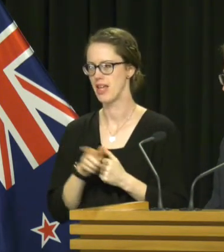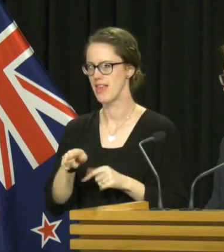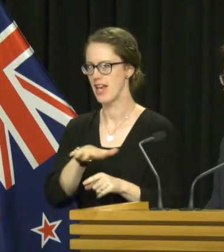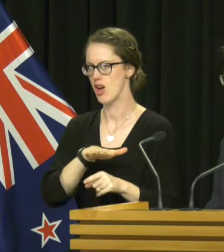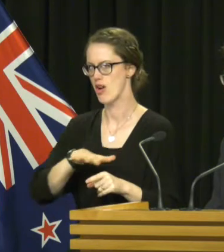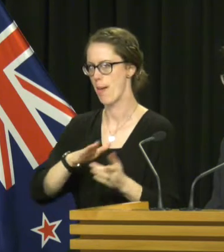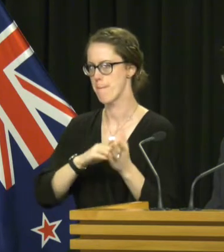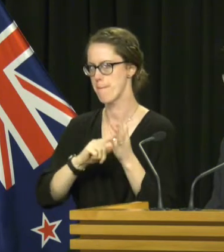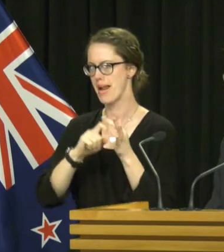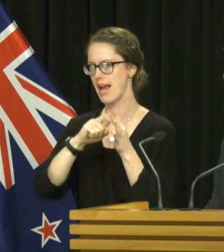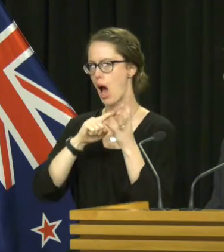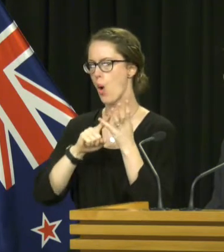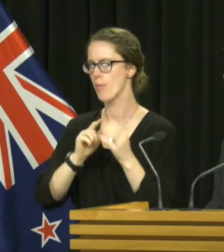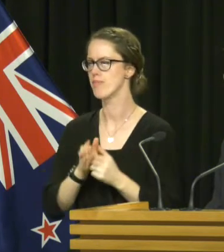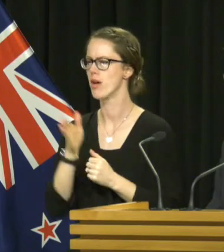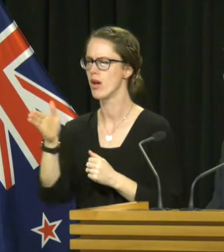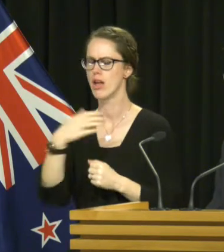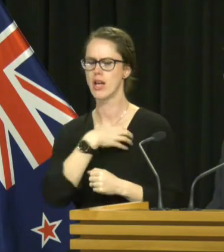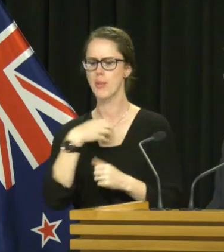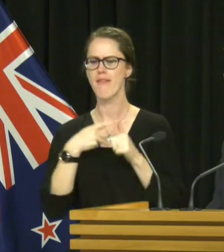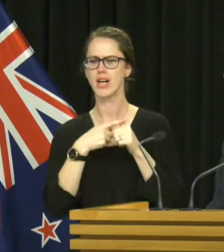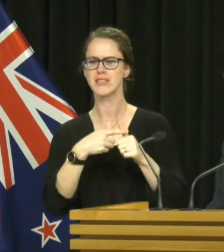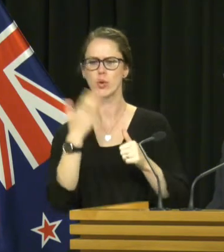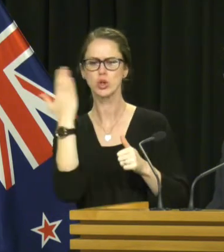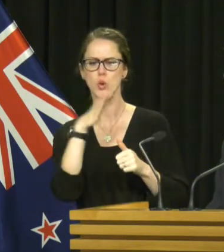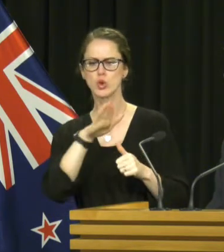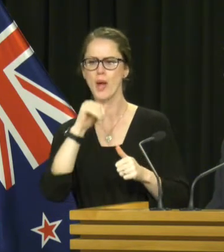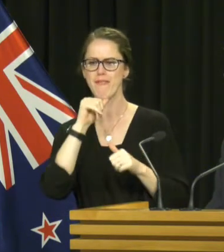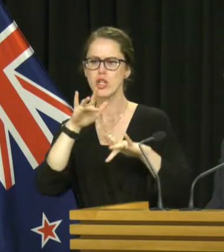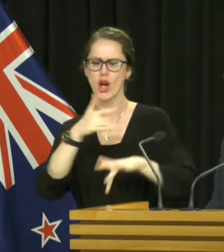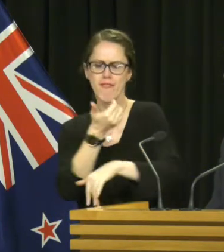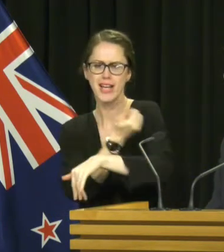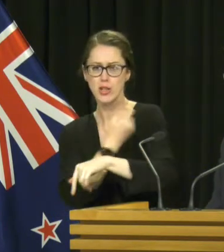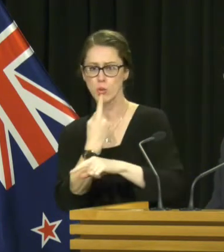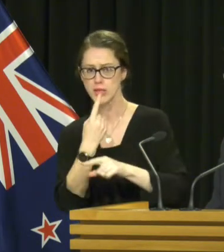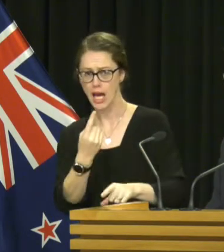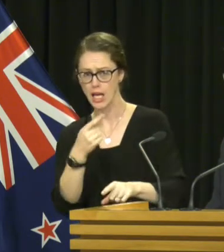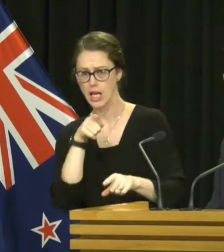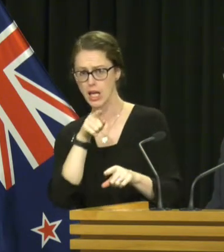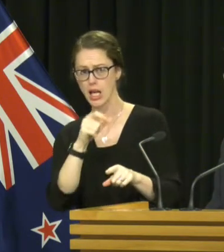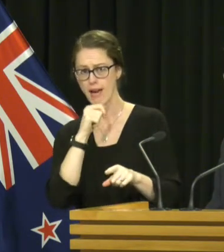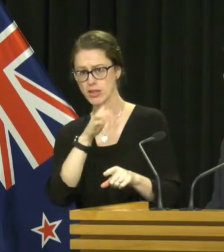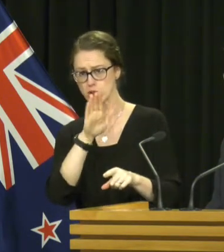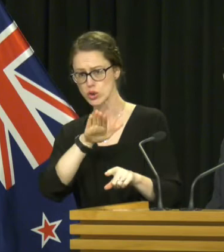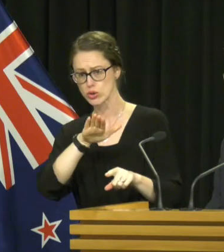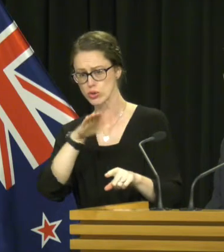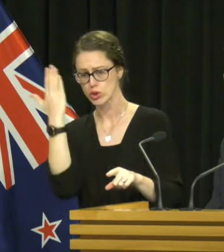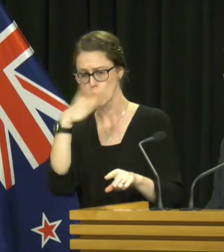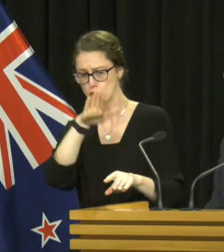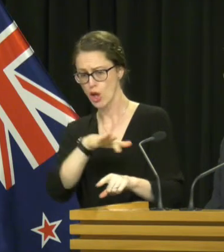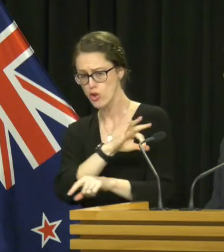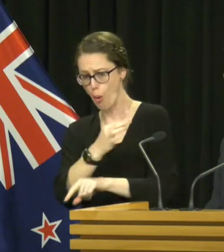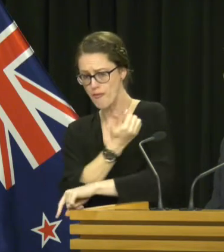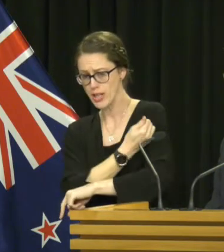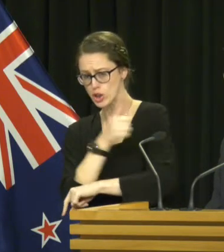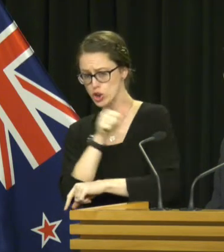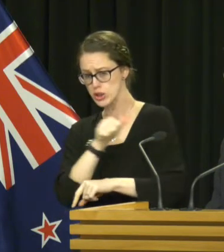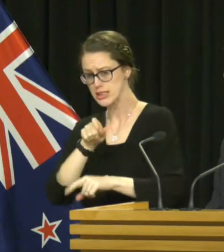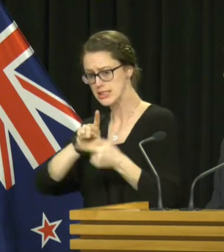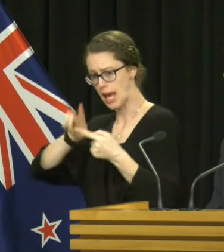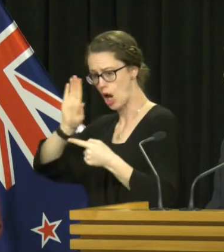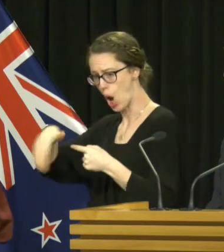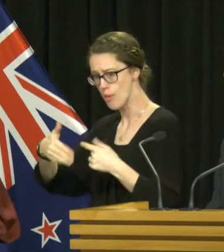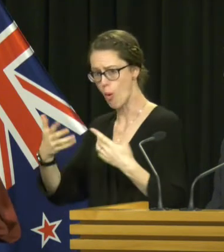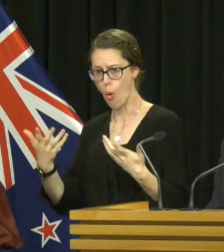What's the government's advice when it comes to school children that haven't been vaccinated? Are you saying that if a school child hasn't been vaccinated, they should stay